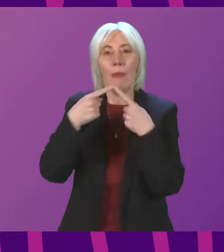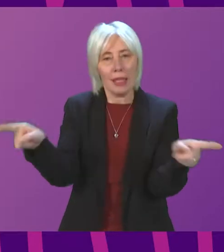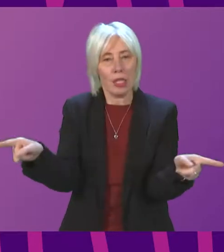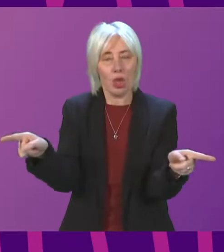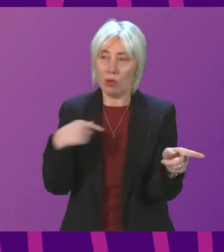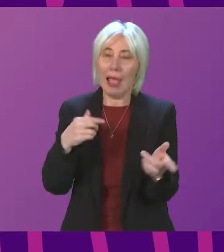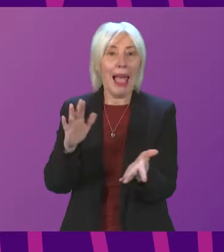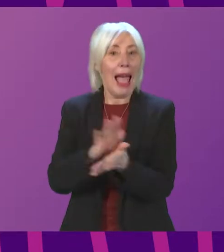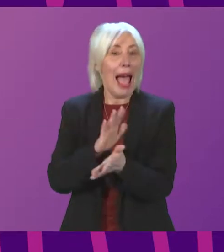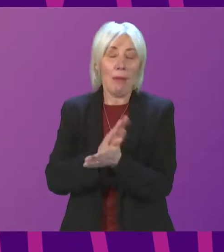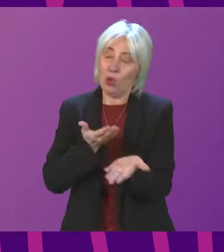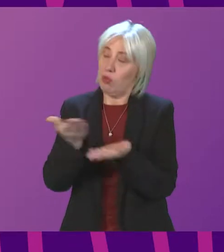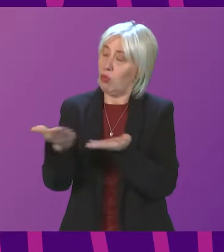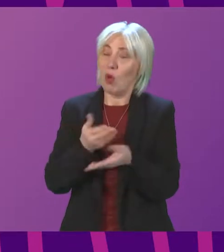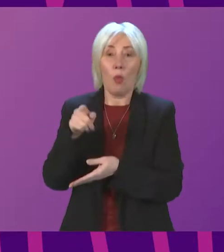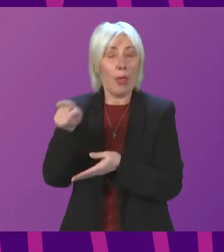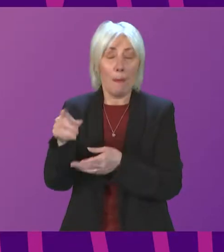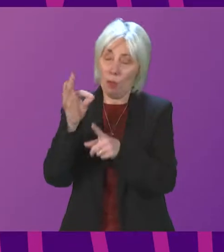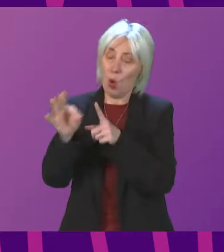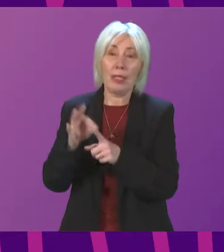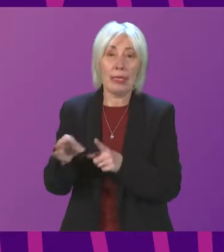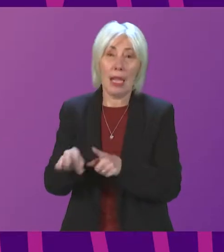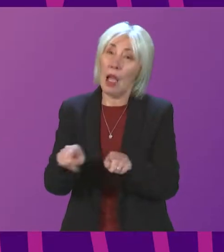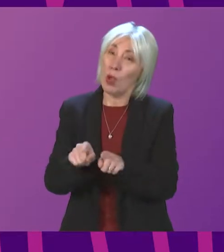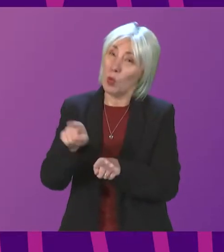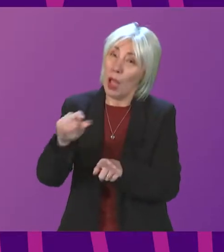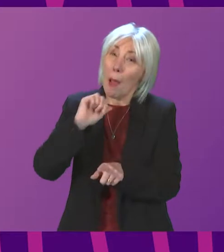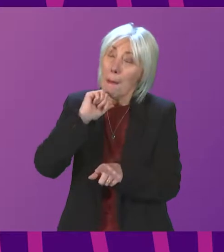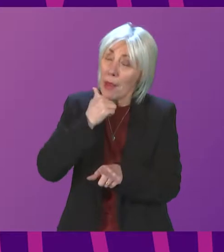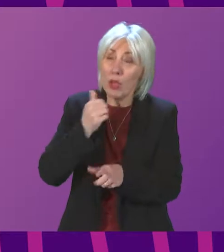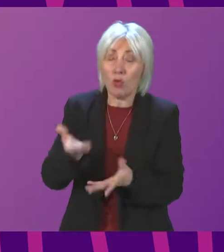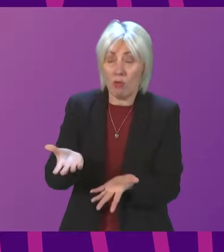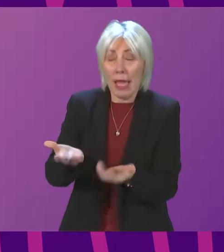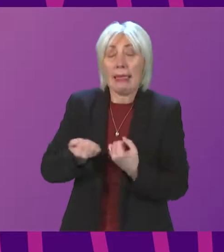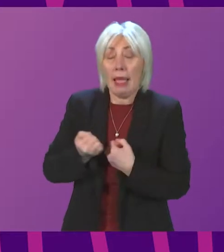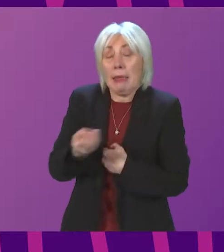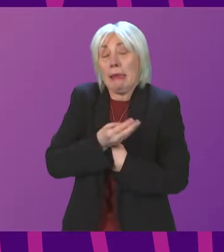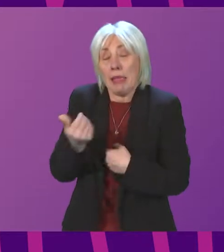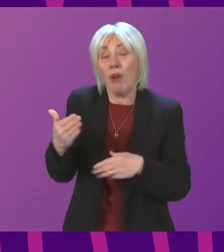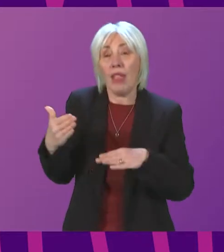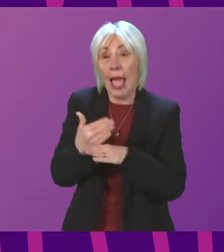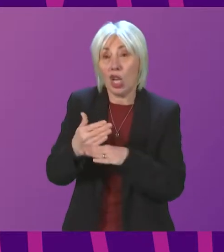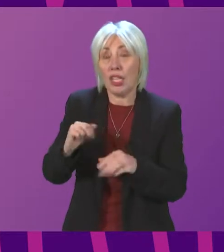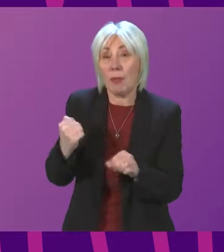I would be more than happy to discuss it with him in more detail, but I hope he will also take the licence of some of the actions I have already taken on the matters he has outlined today.